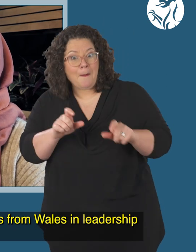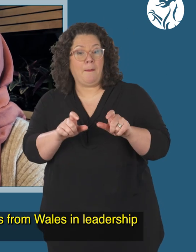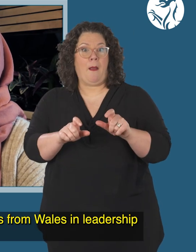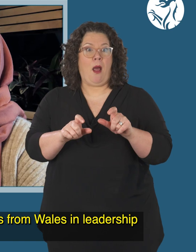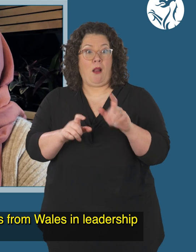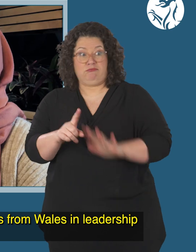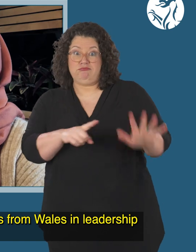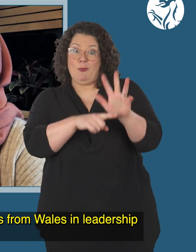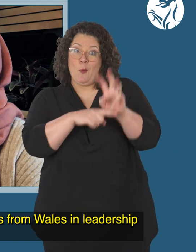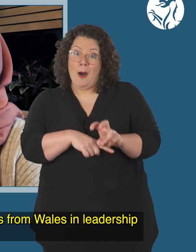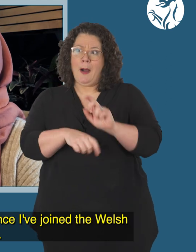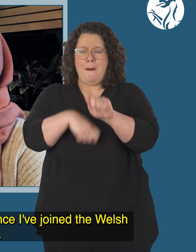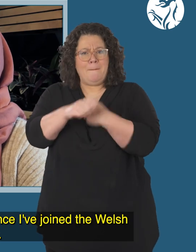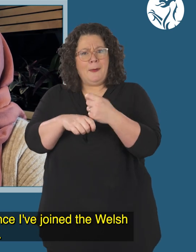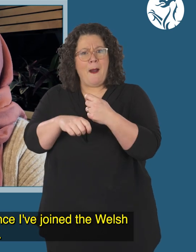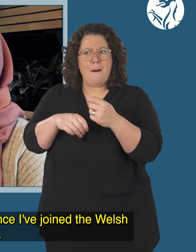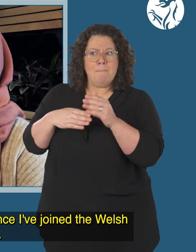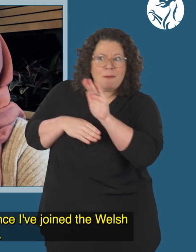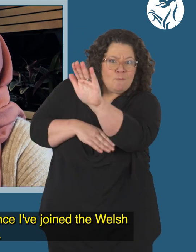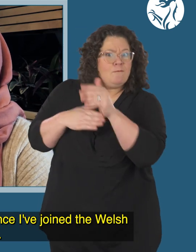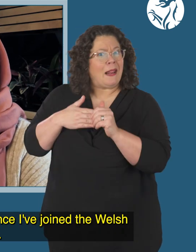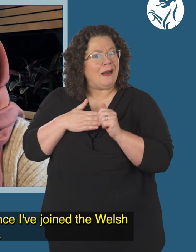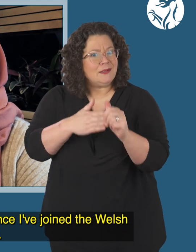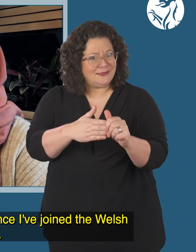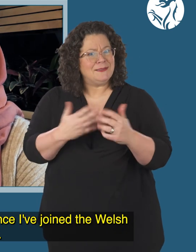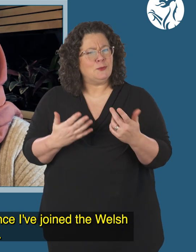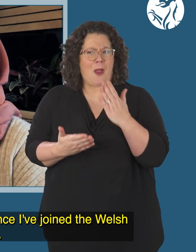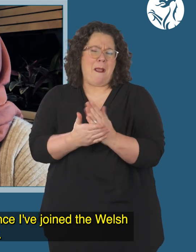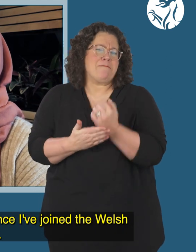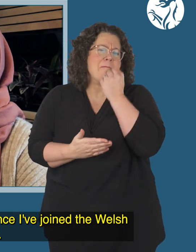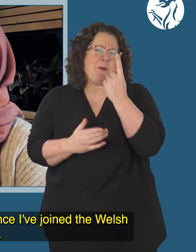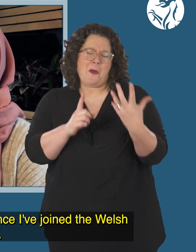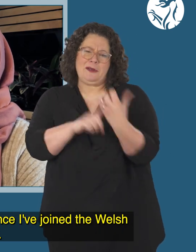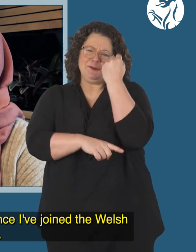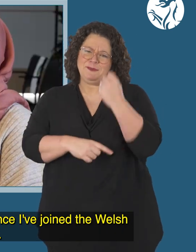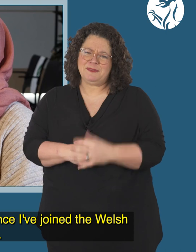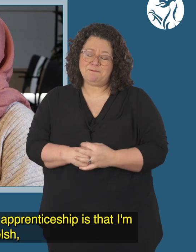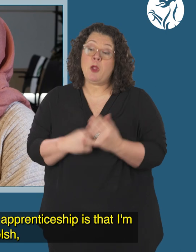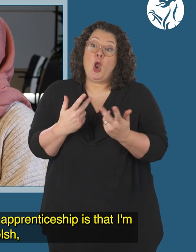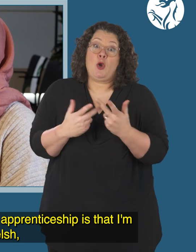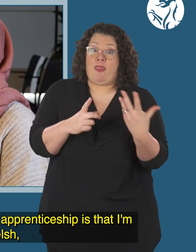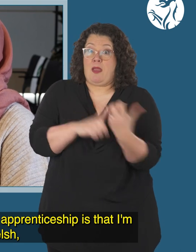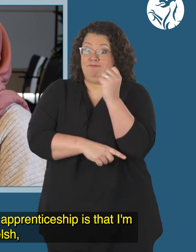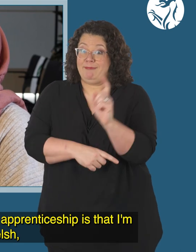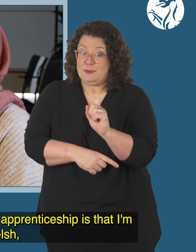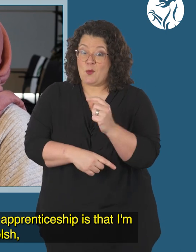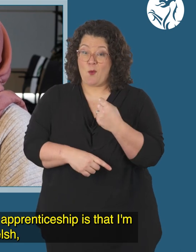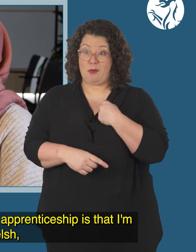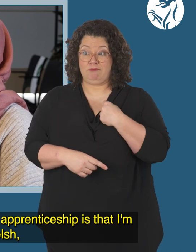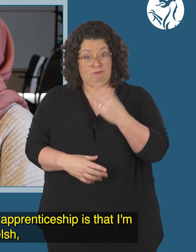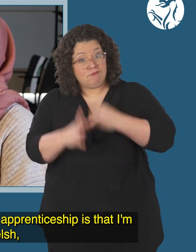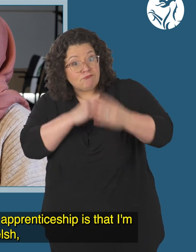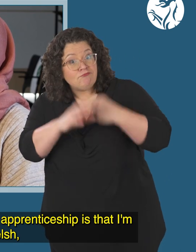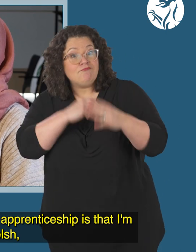wales in leadership skills so that's my biggest achievement since i've joined the welsh government and another amazing thing about the